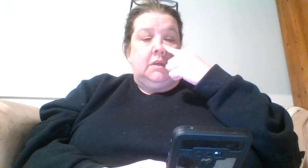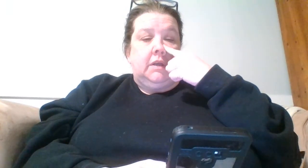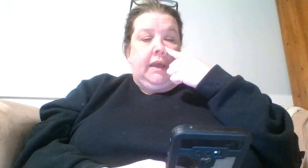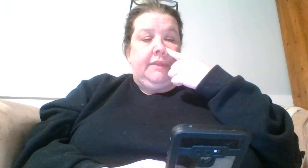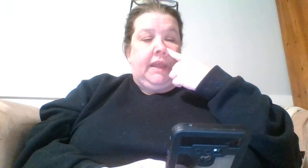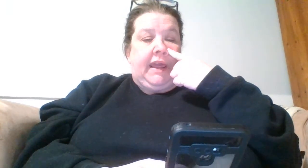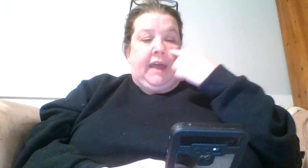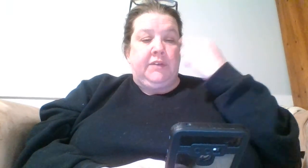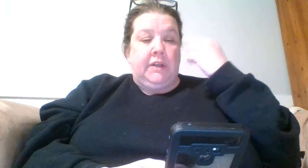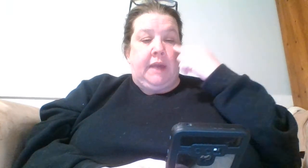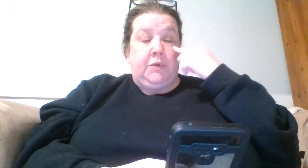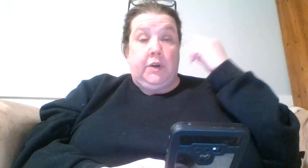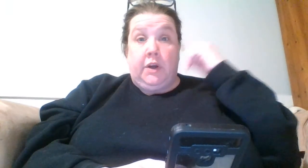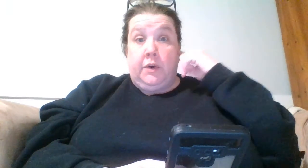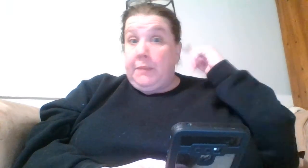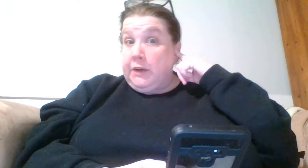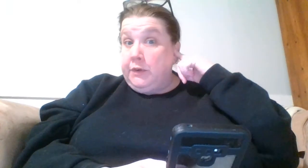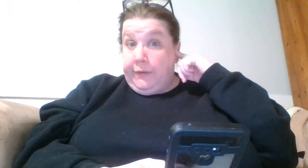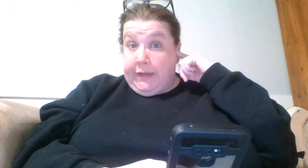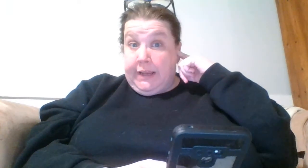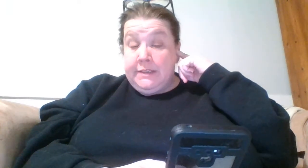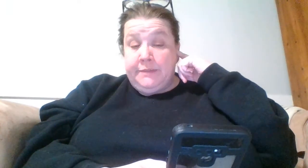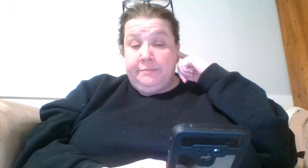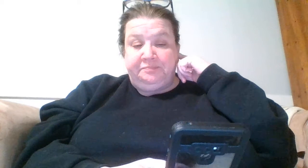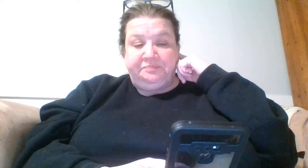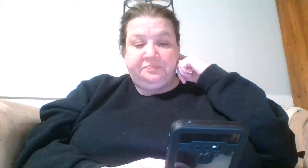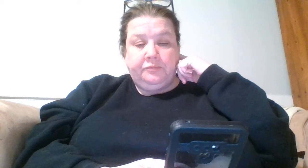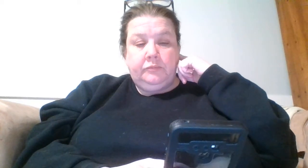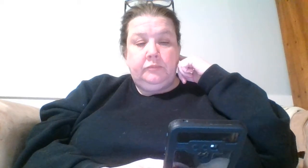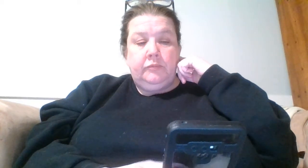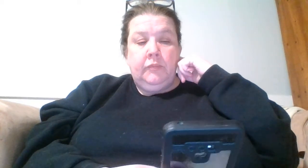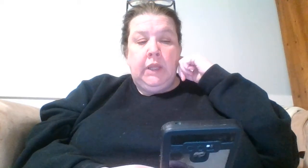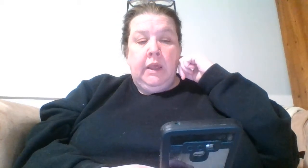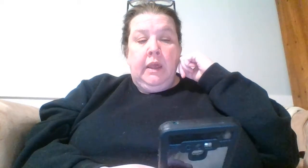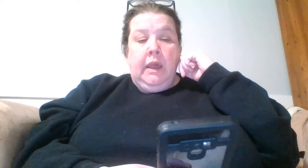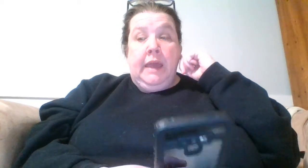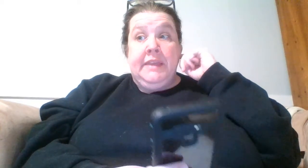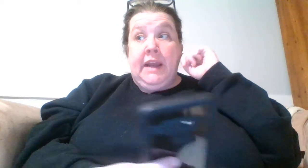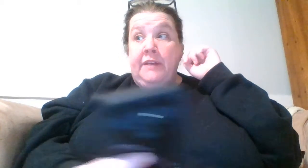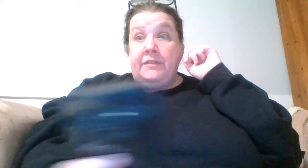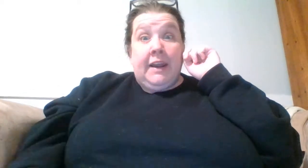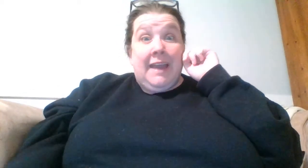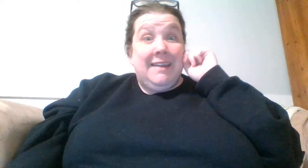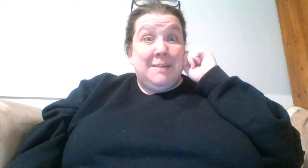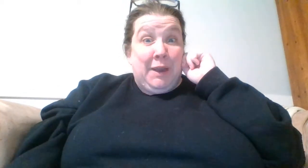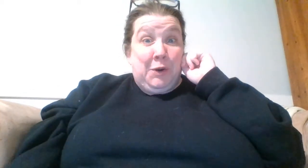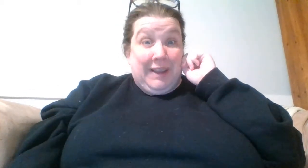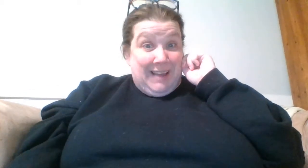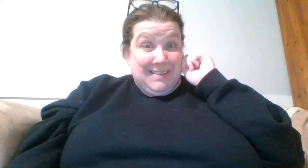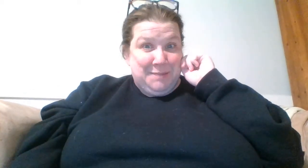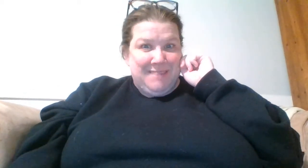and then I have to, I'm going to go get my new hearing aids and then on Friday, get my colonoscopy